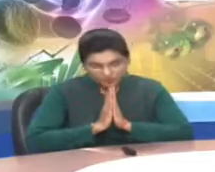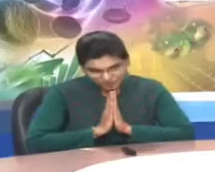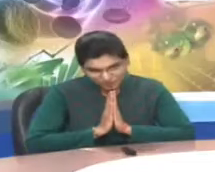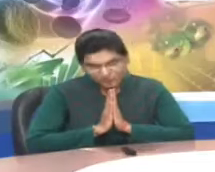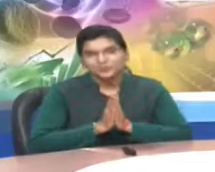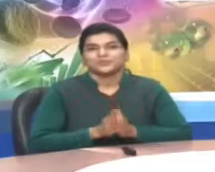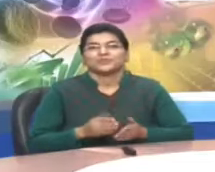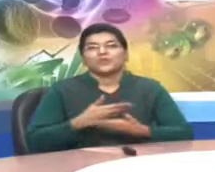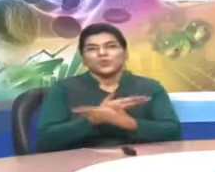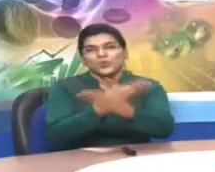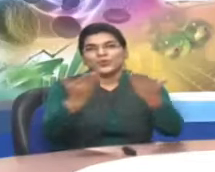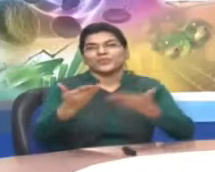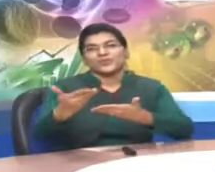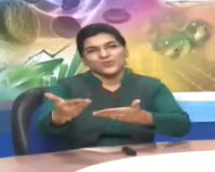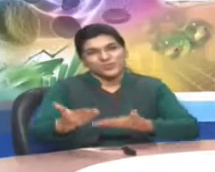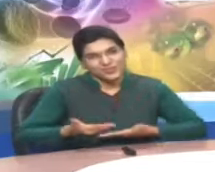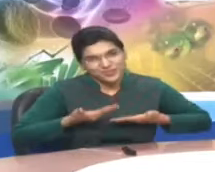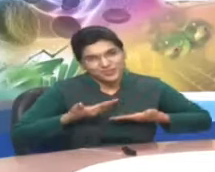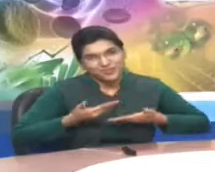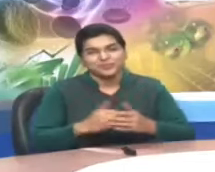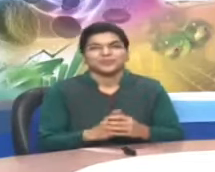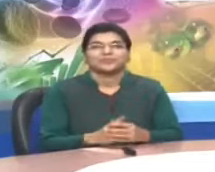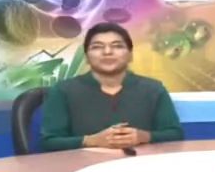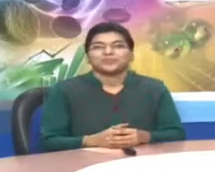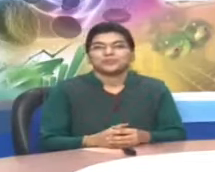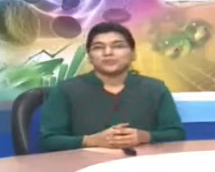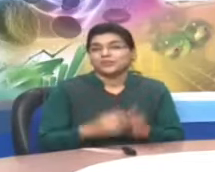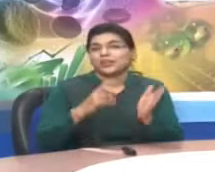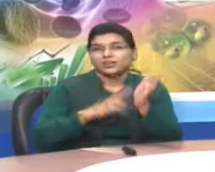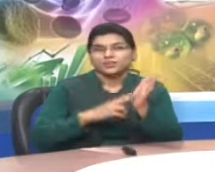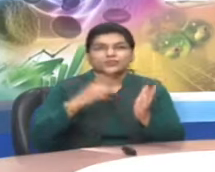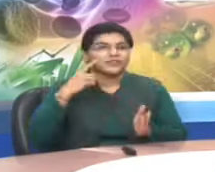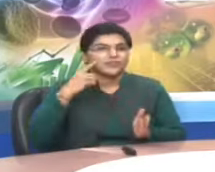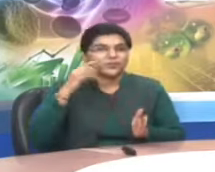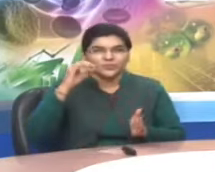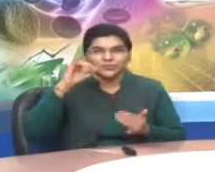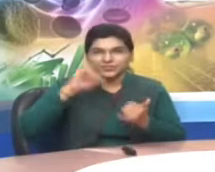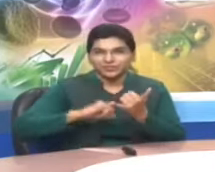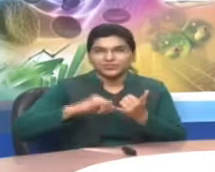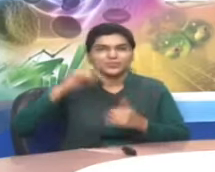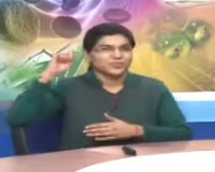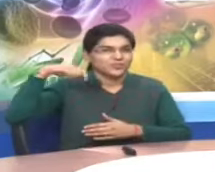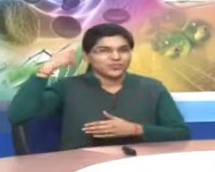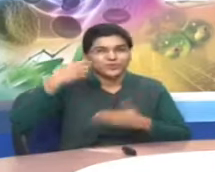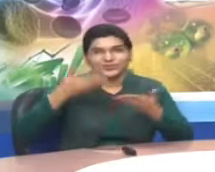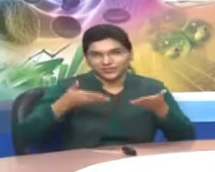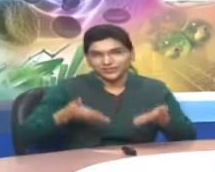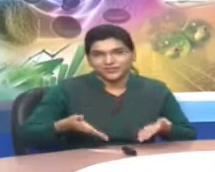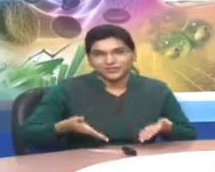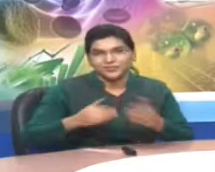Namaskar. Welcome everyone to NIOS video series.